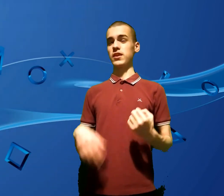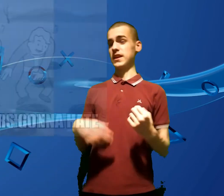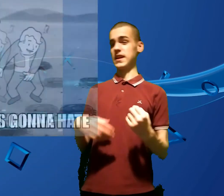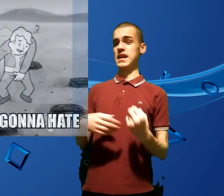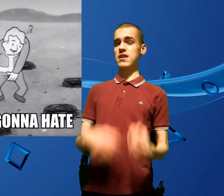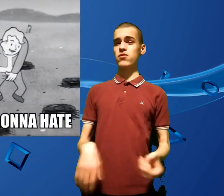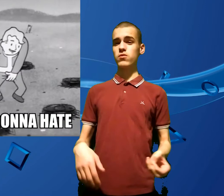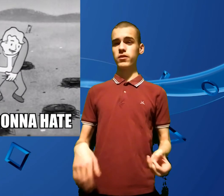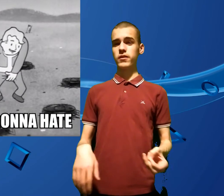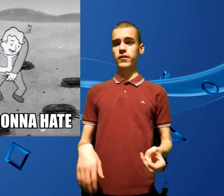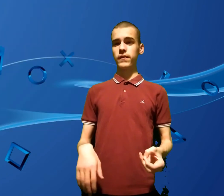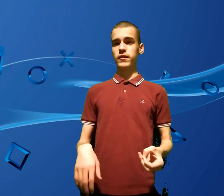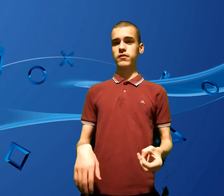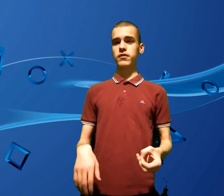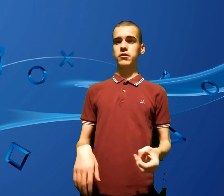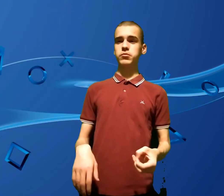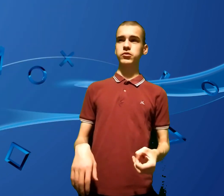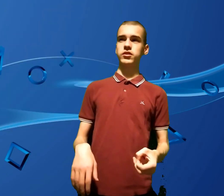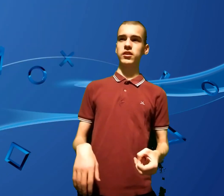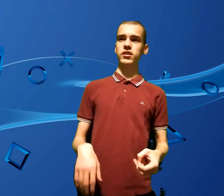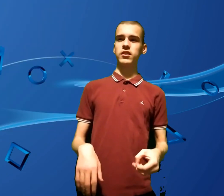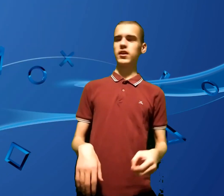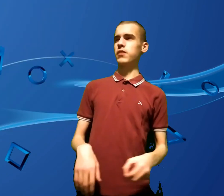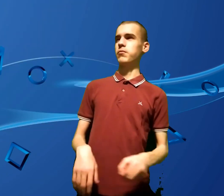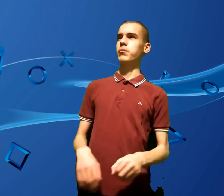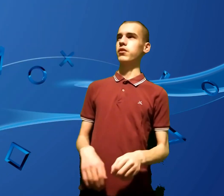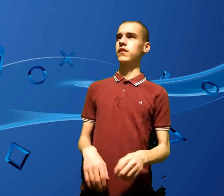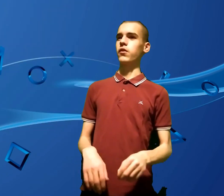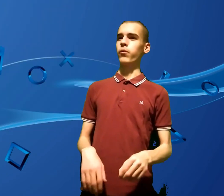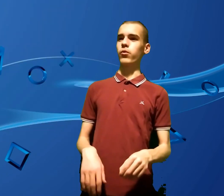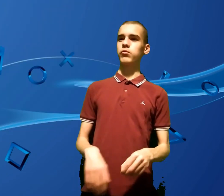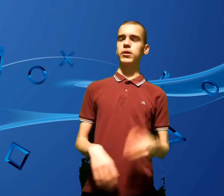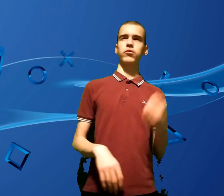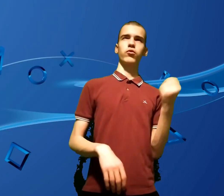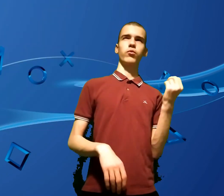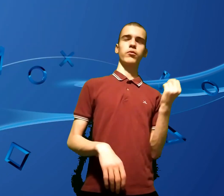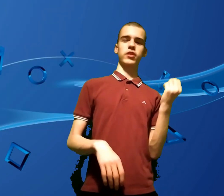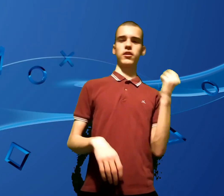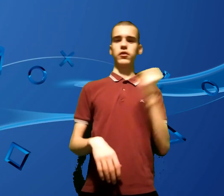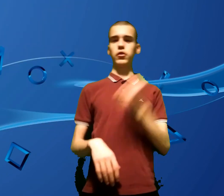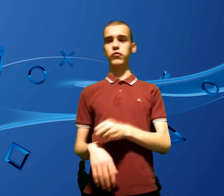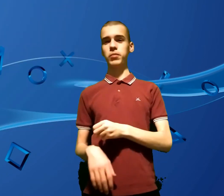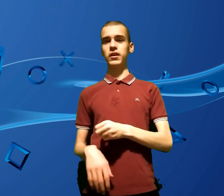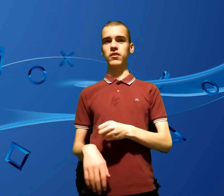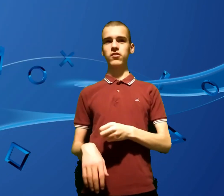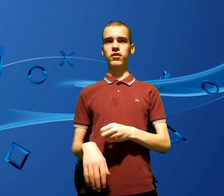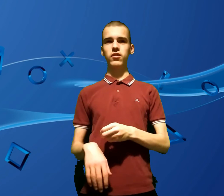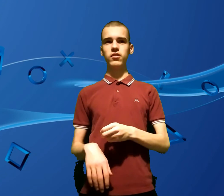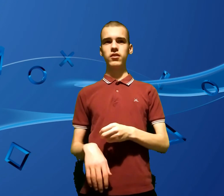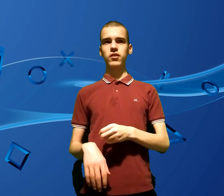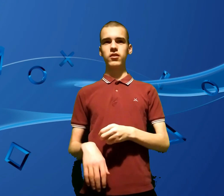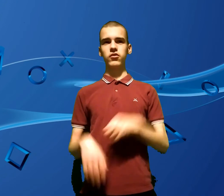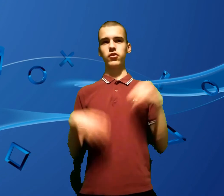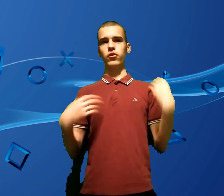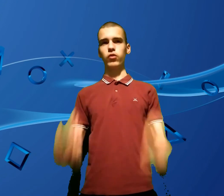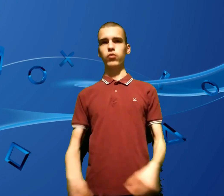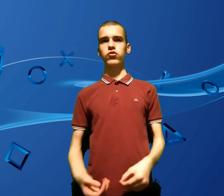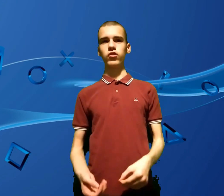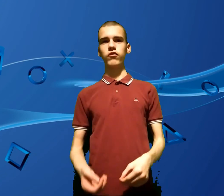kind of hate you. So I was like, I can't remember what the title was, but I was kind of loved by the NCR, because I've done a lot of good stuff,